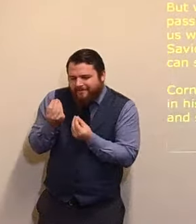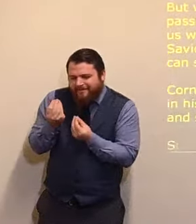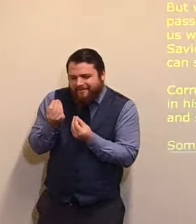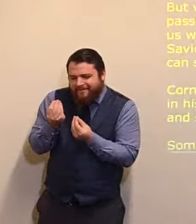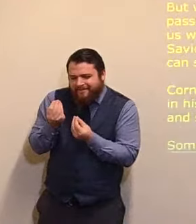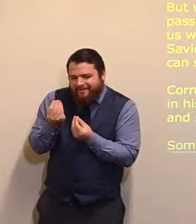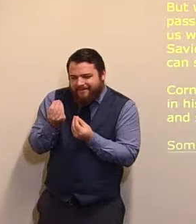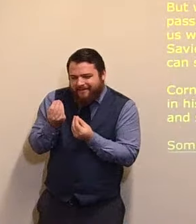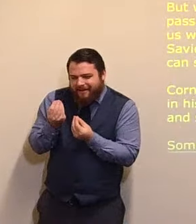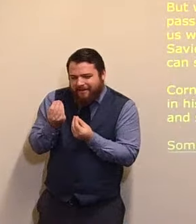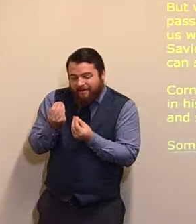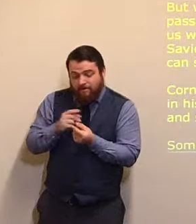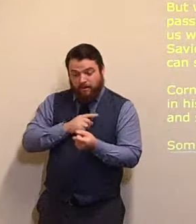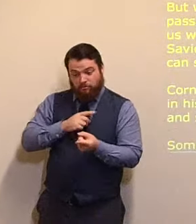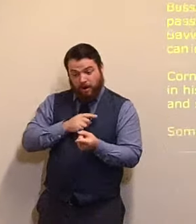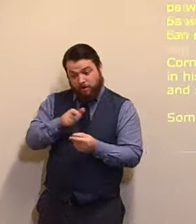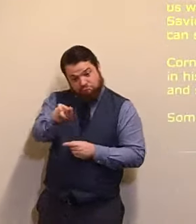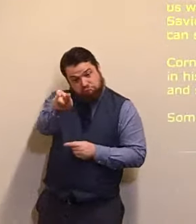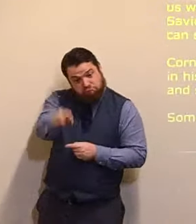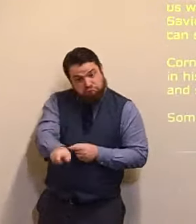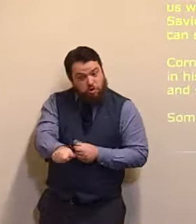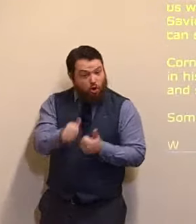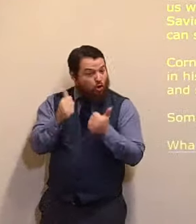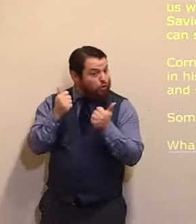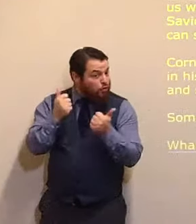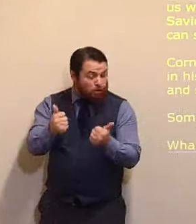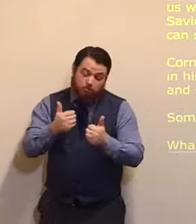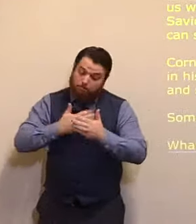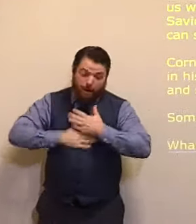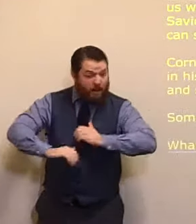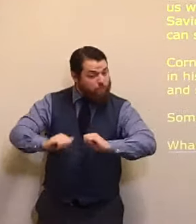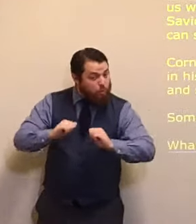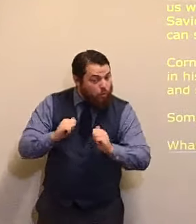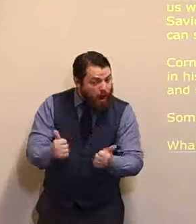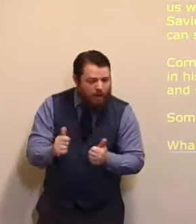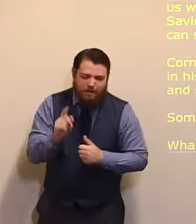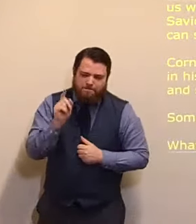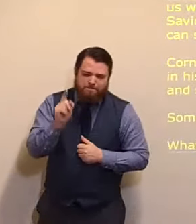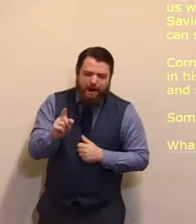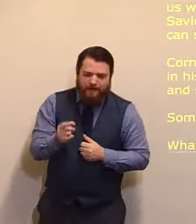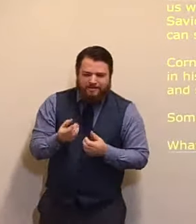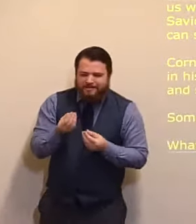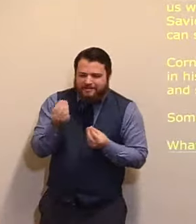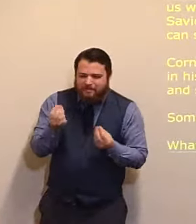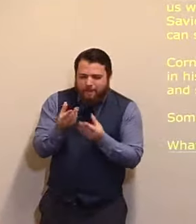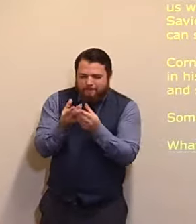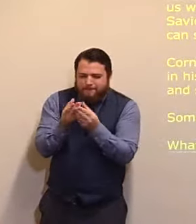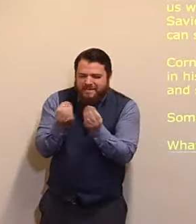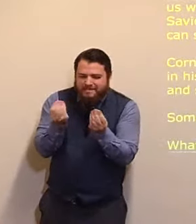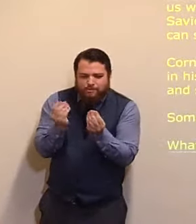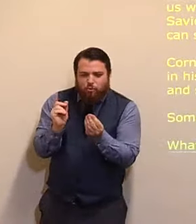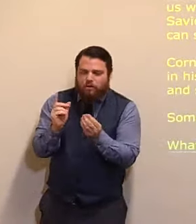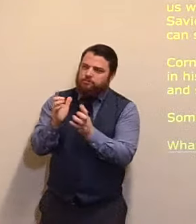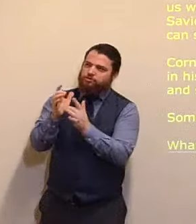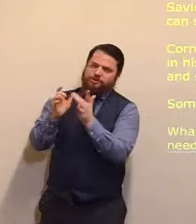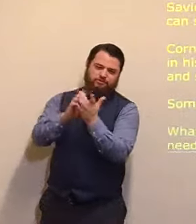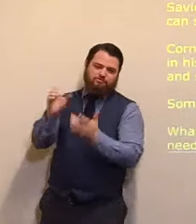without coming, to a saving knowledge, of Christ, there is no hope. There is no hope, in this